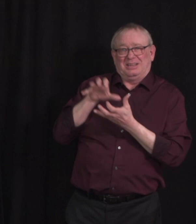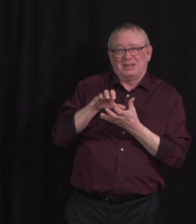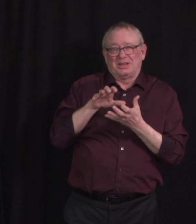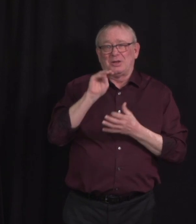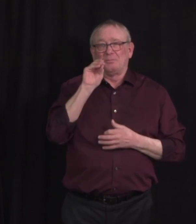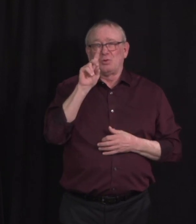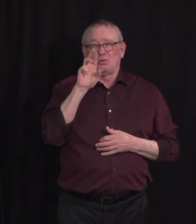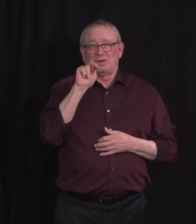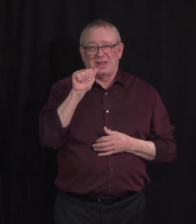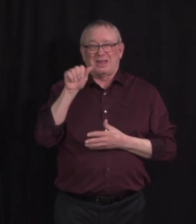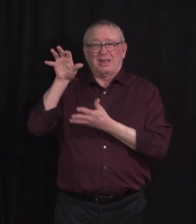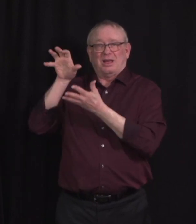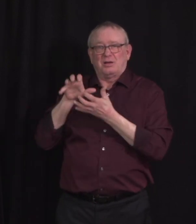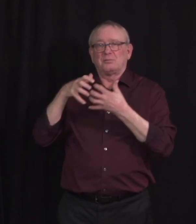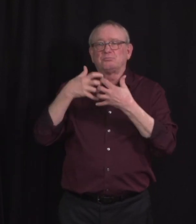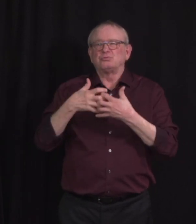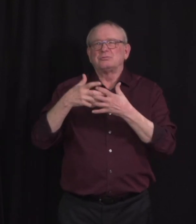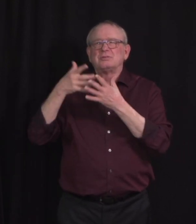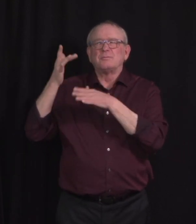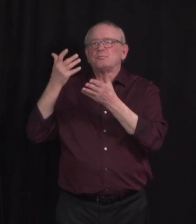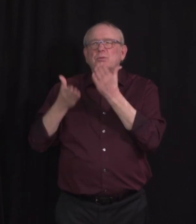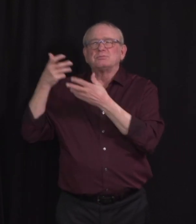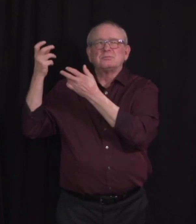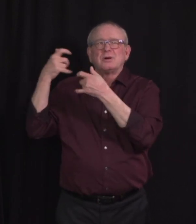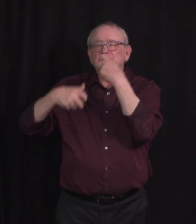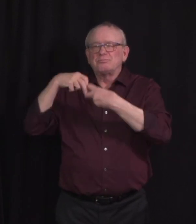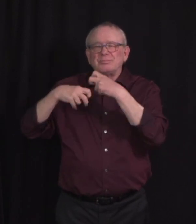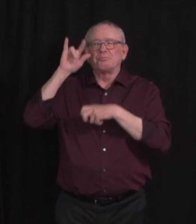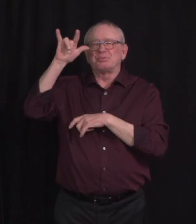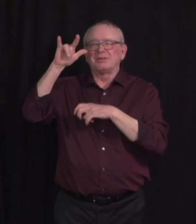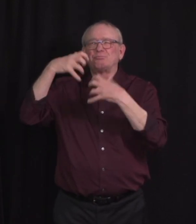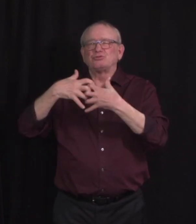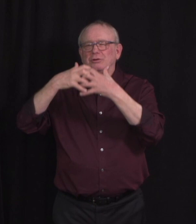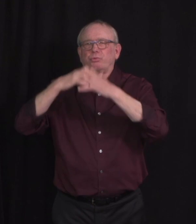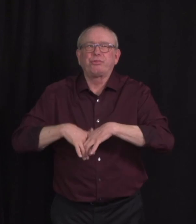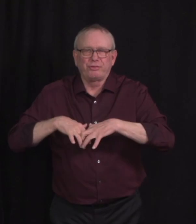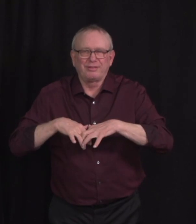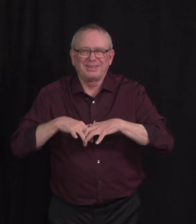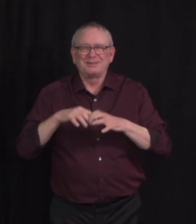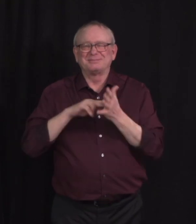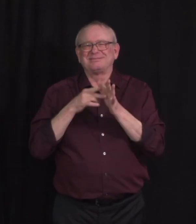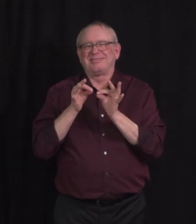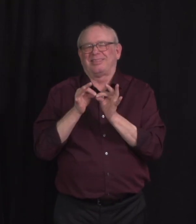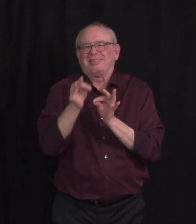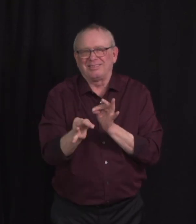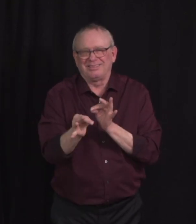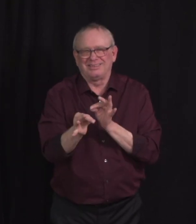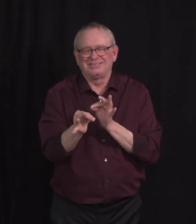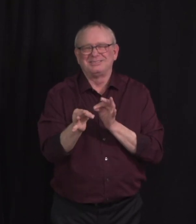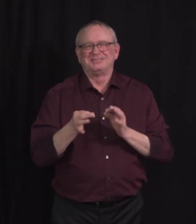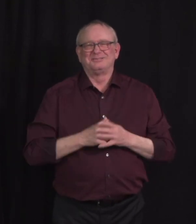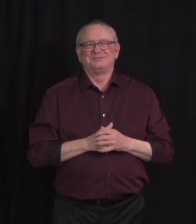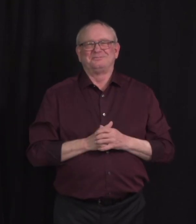grounded outside the province due to mechanical issues on an airplane. As a result, this has delayed the shipments to 43 pharmacies